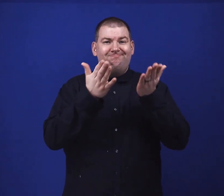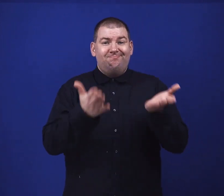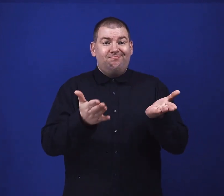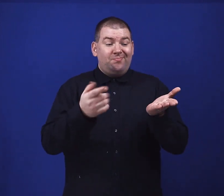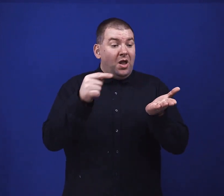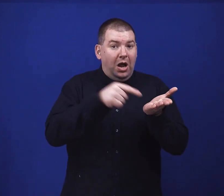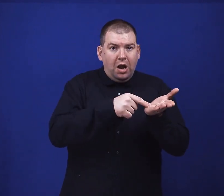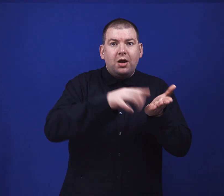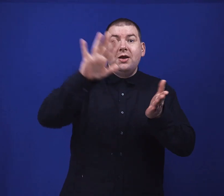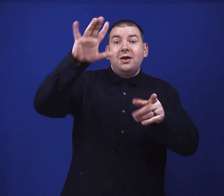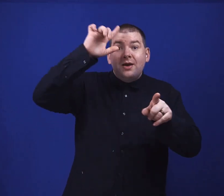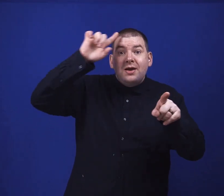another man